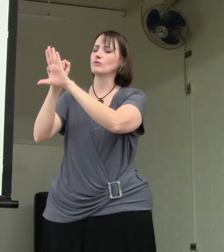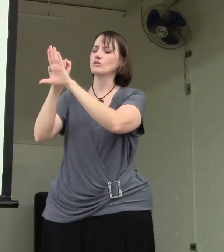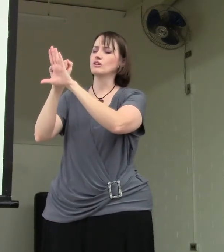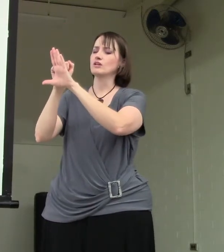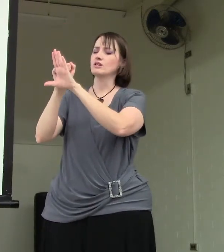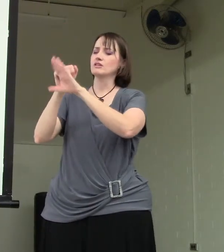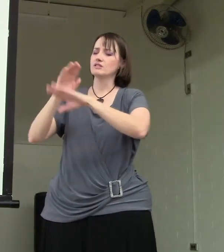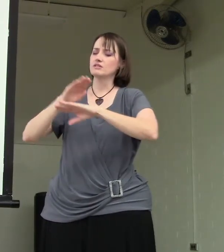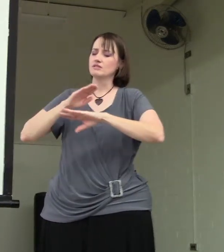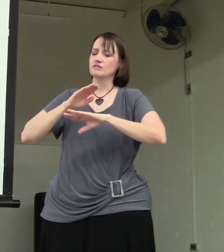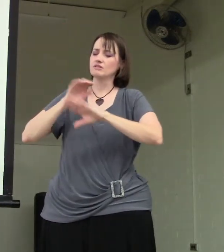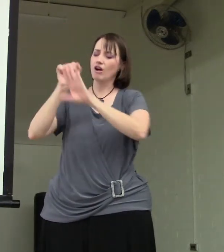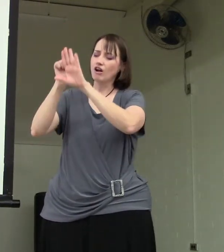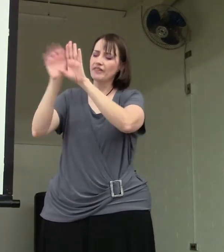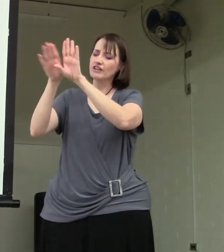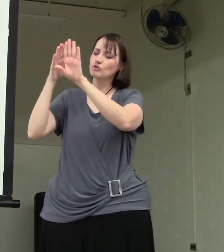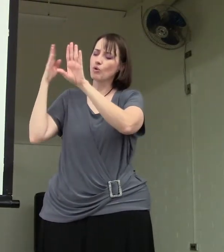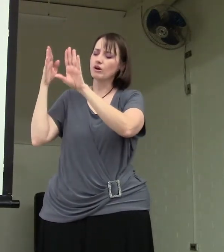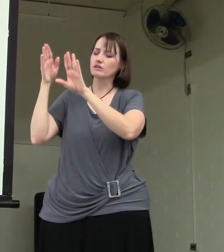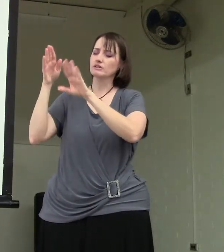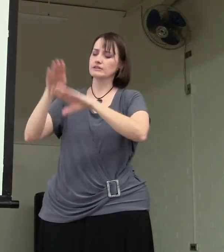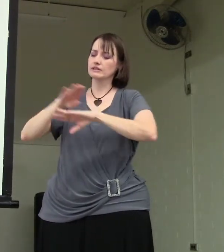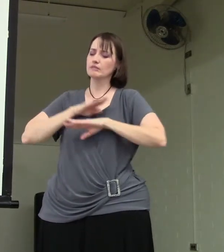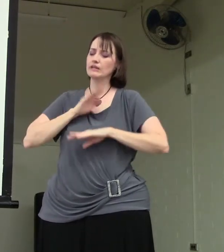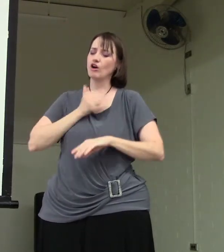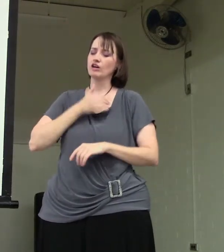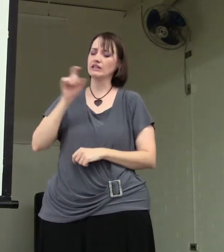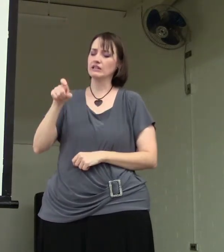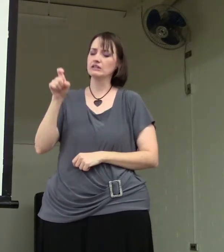that door to meet our needs.